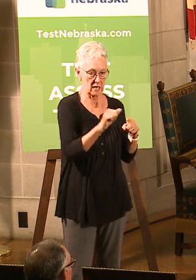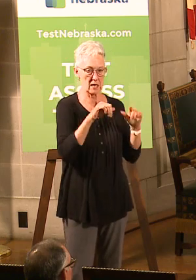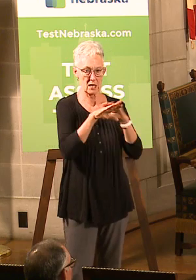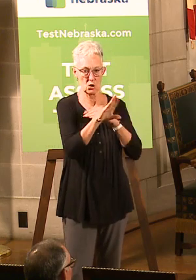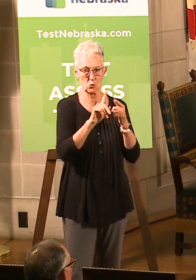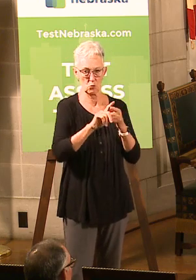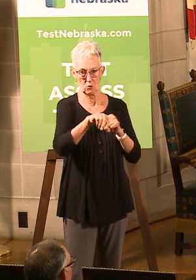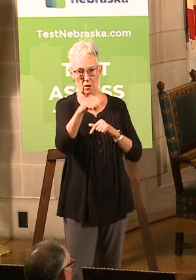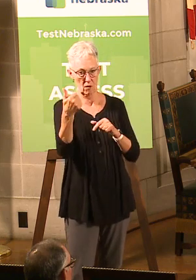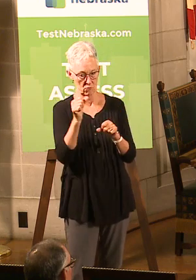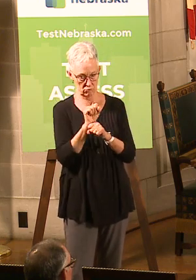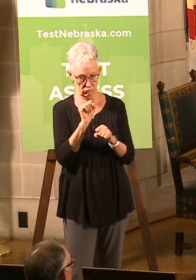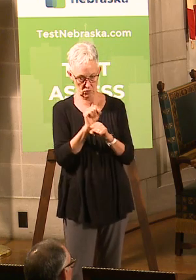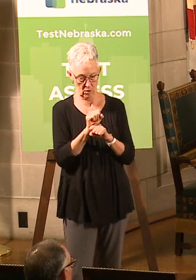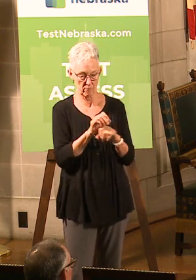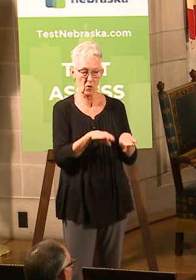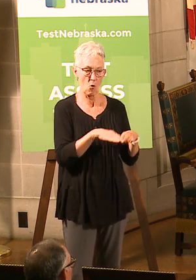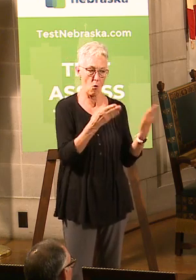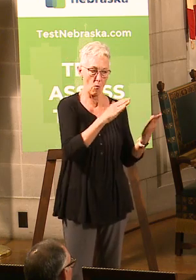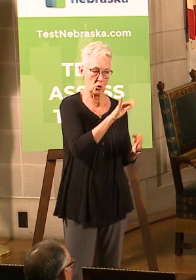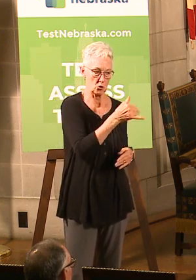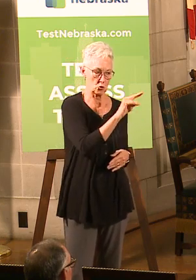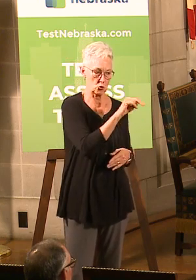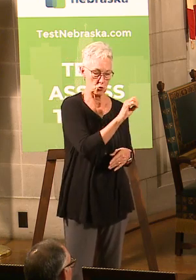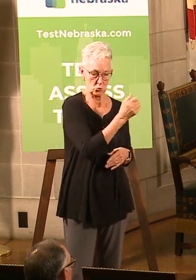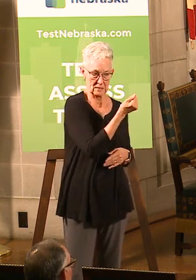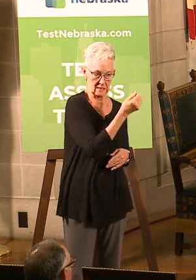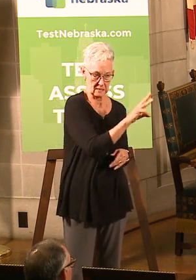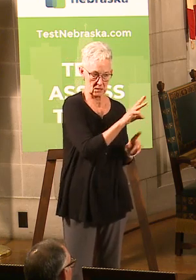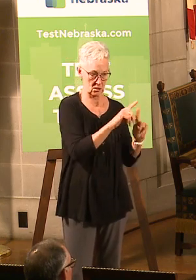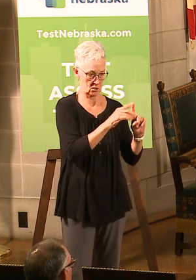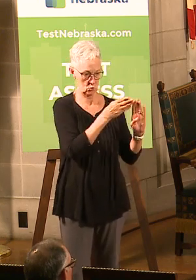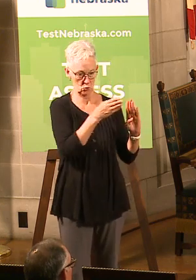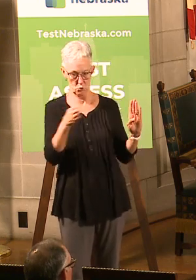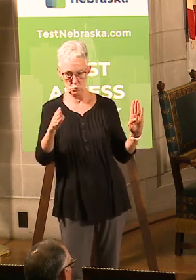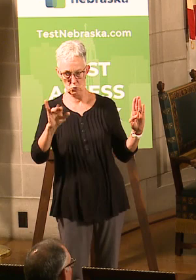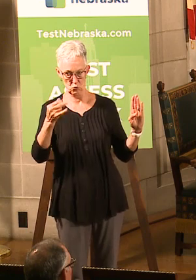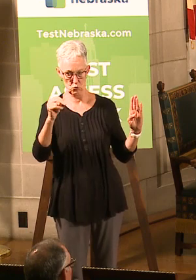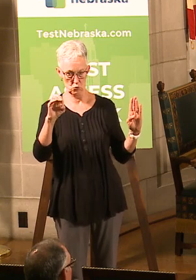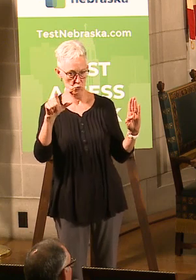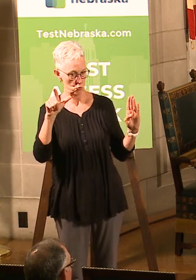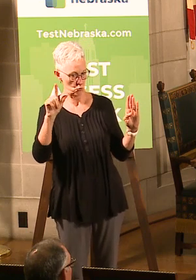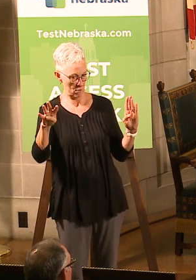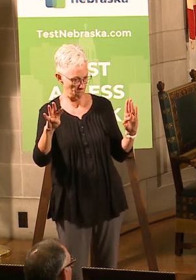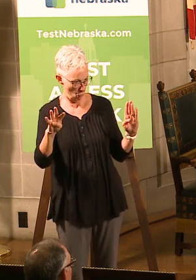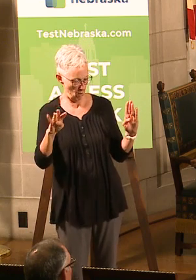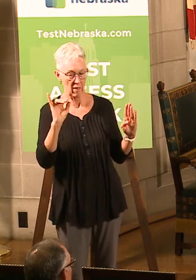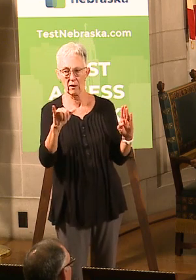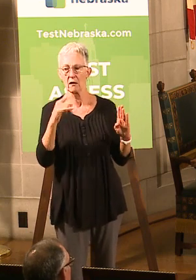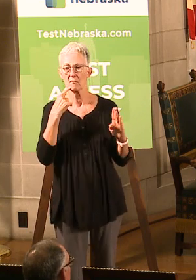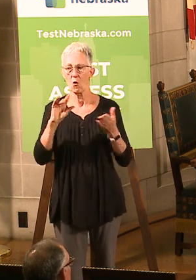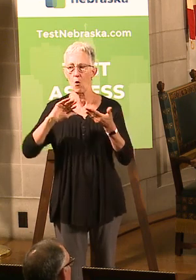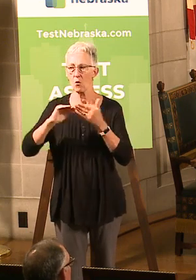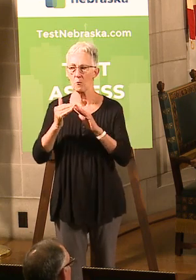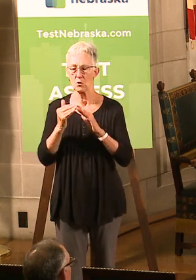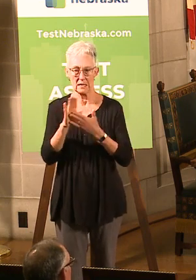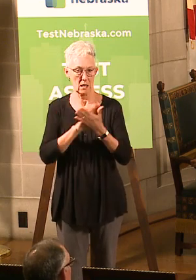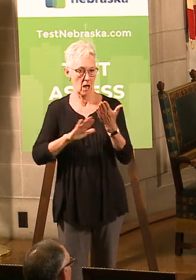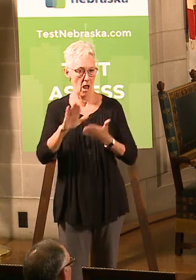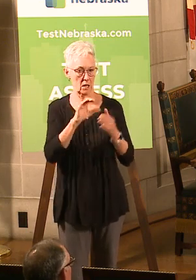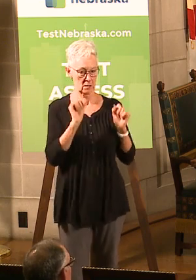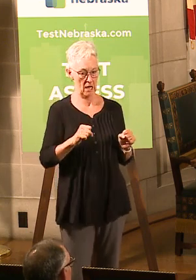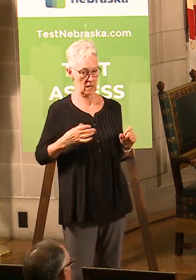16th and close June 24th, and that is for the colleges, the community colleges to apply